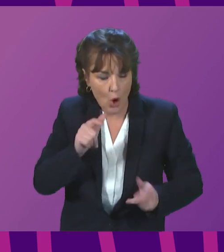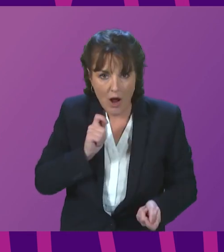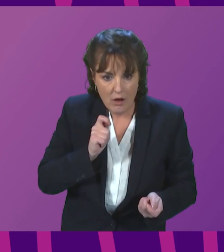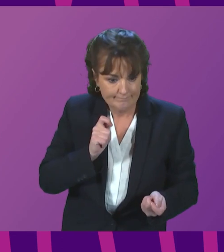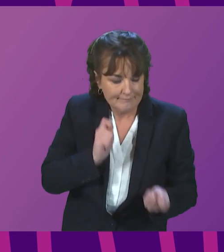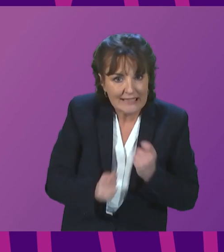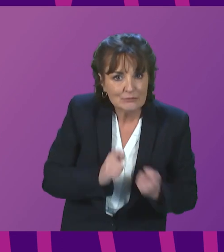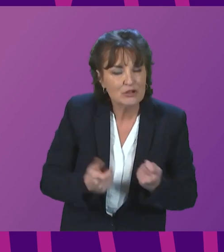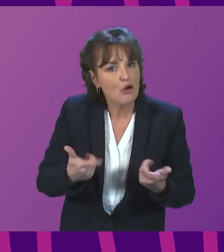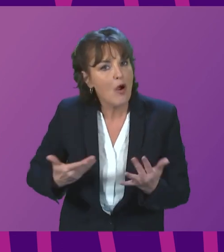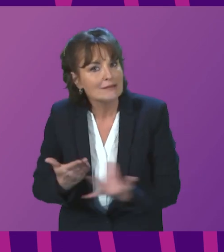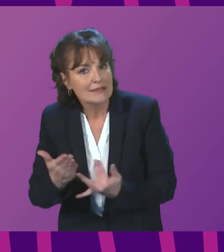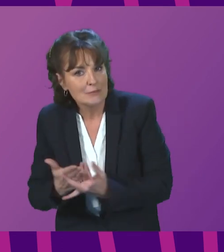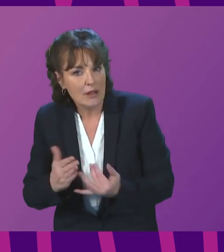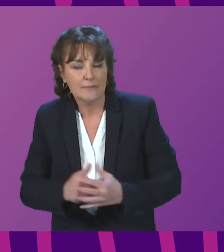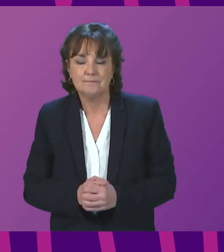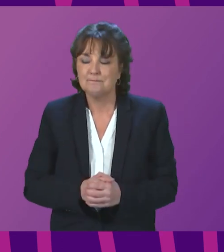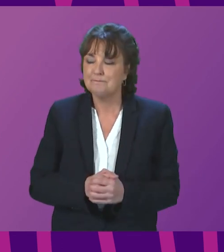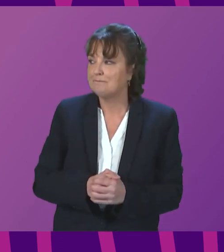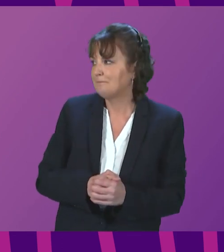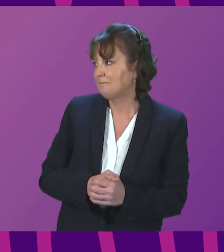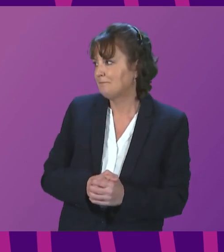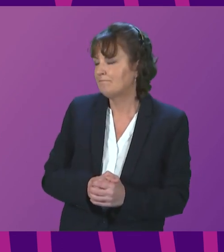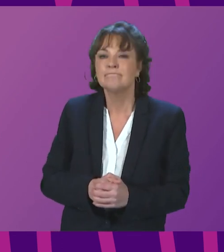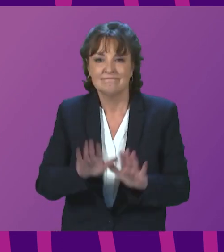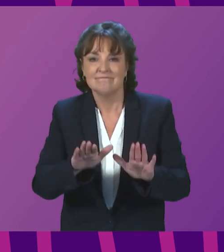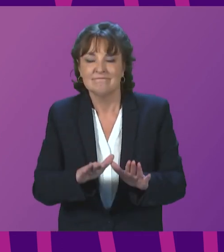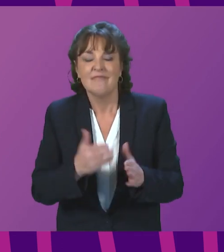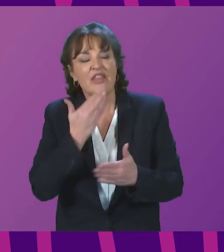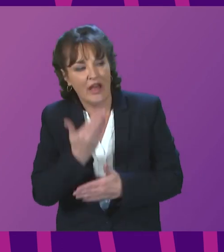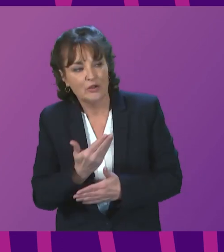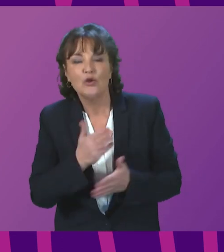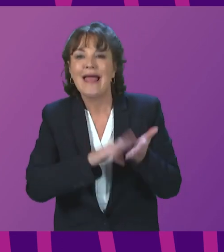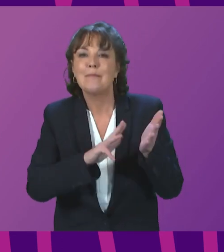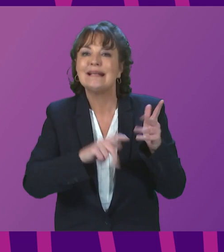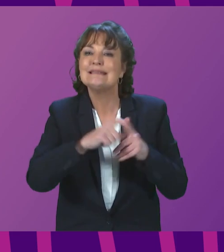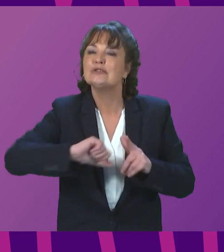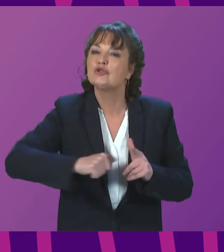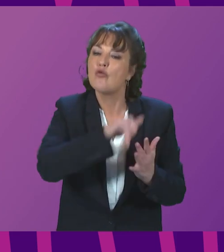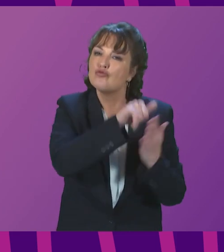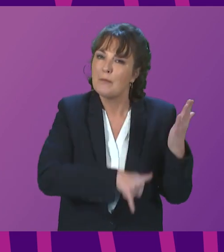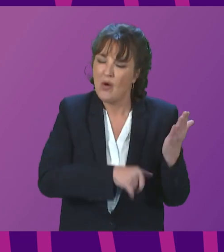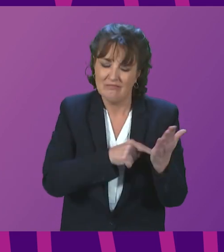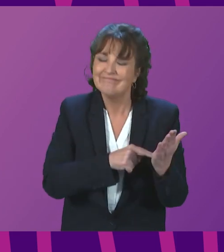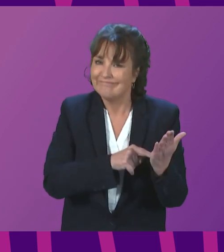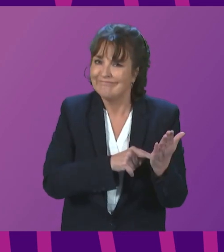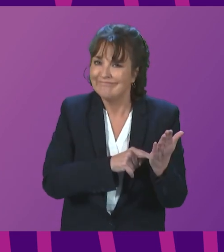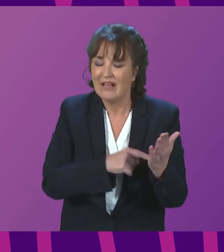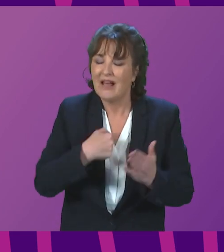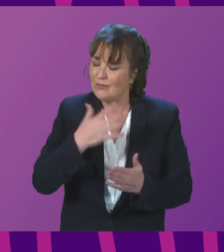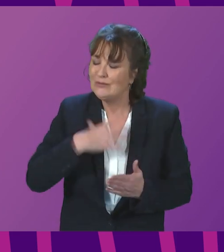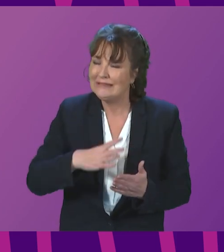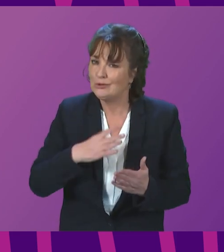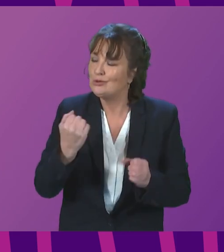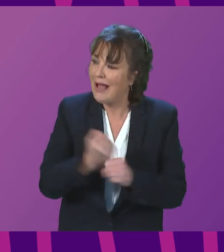I welcome the report produced by MND Scotland and recognise that more needs to be done to ensure people with degenerative illnesses such as MND